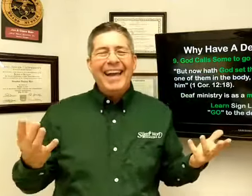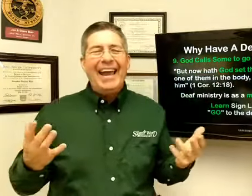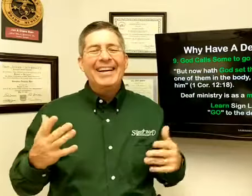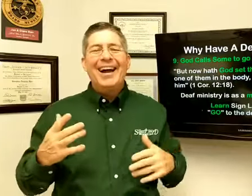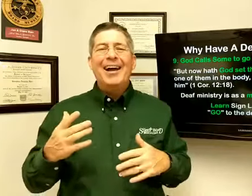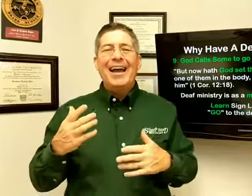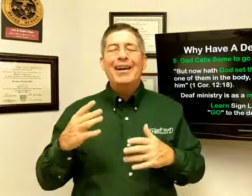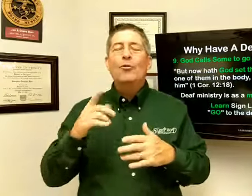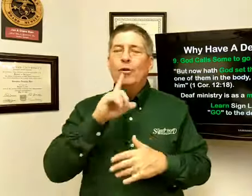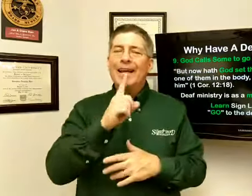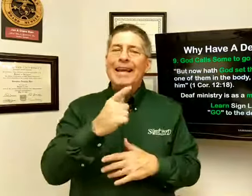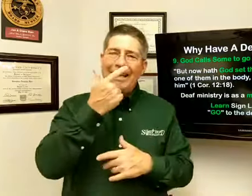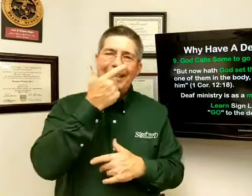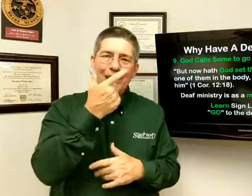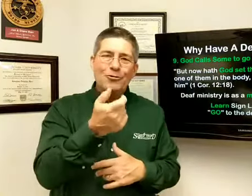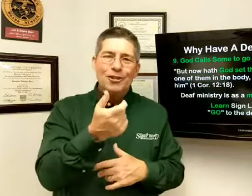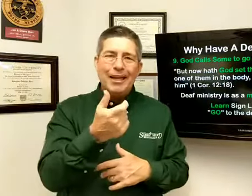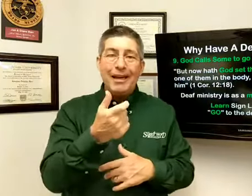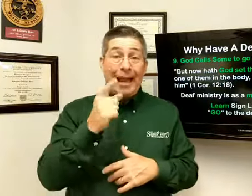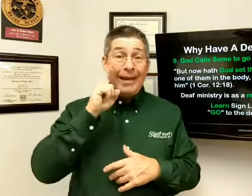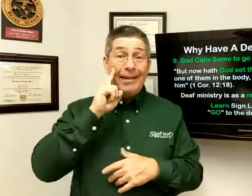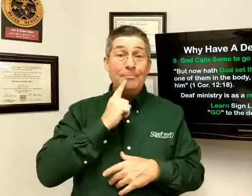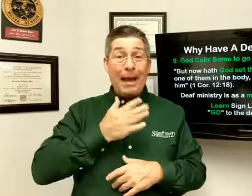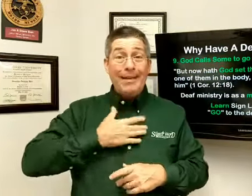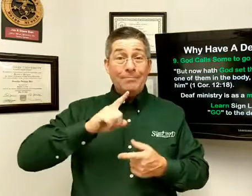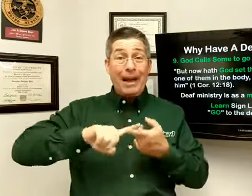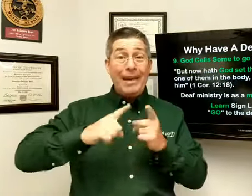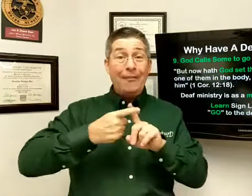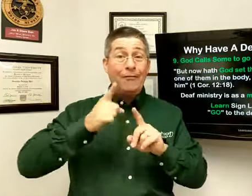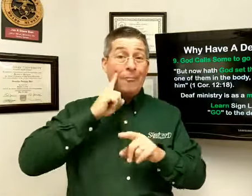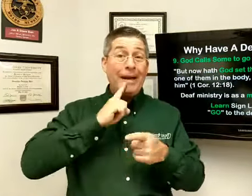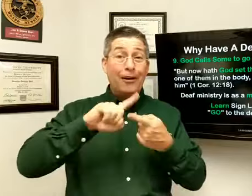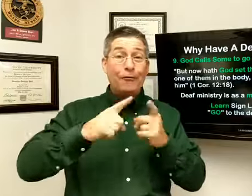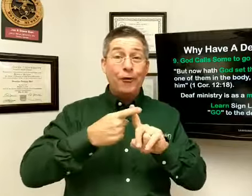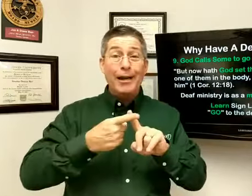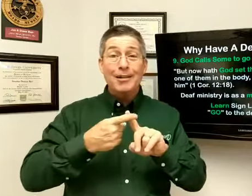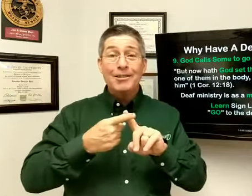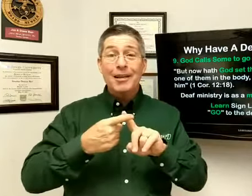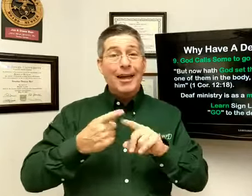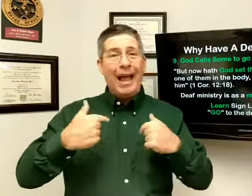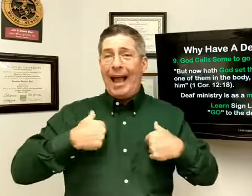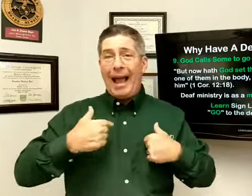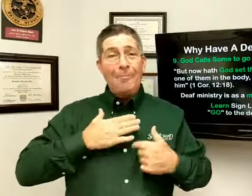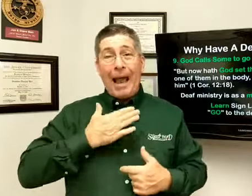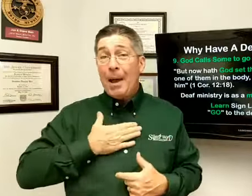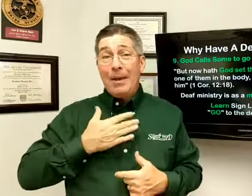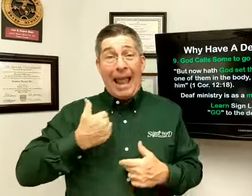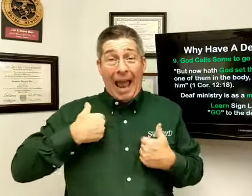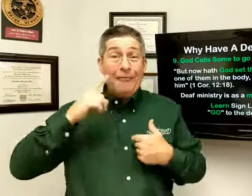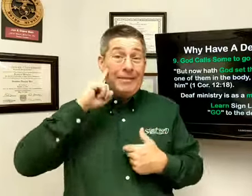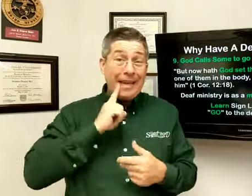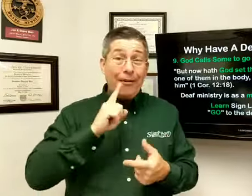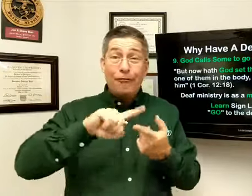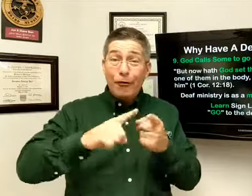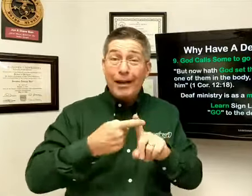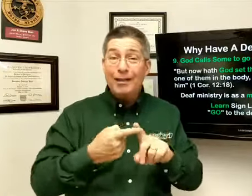And really, it's interesting. And my deaf friends, I'm happy to have deaf friends,